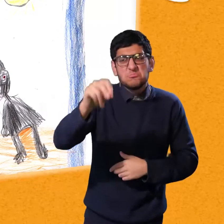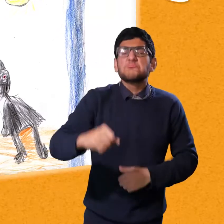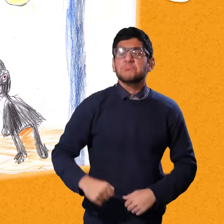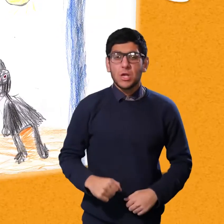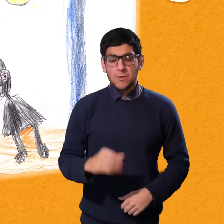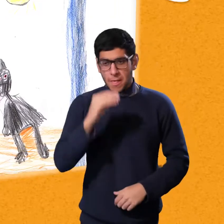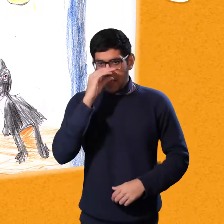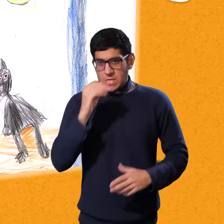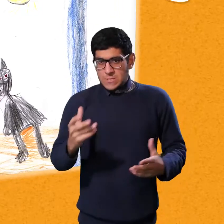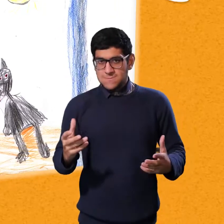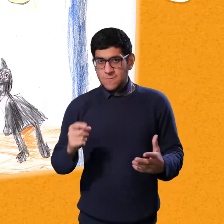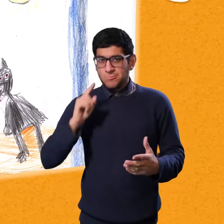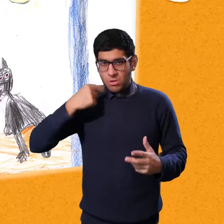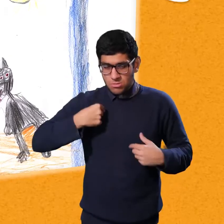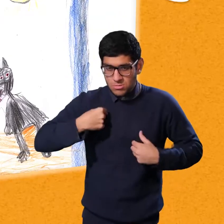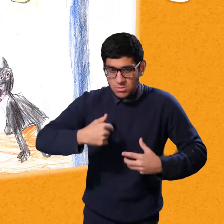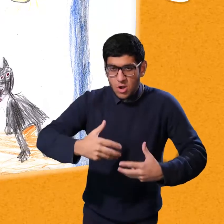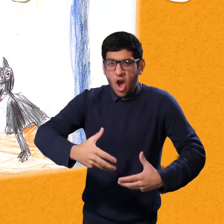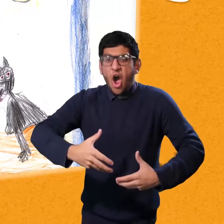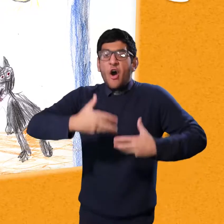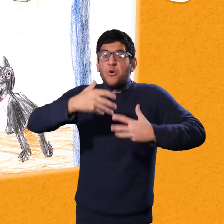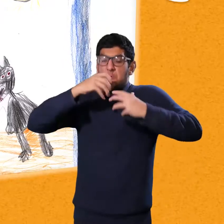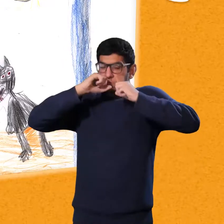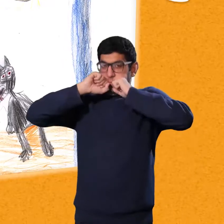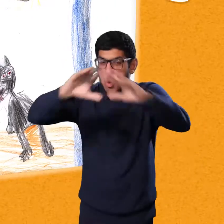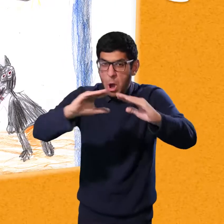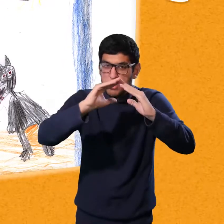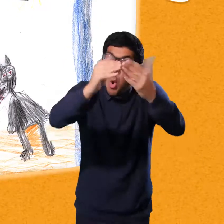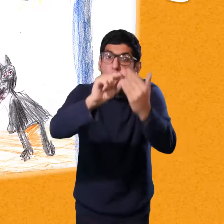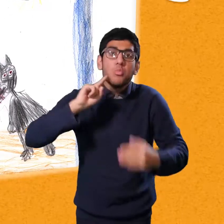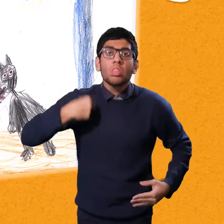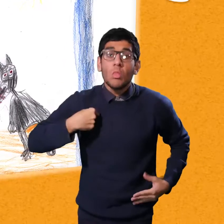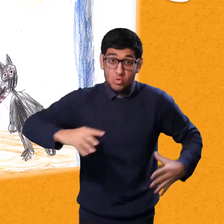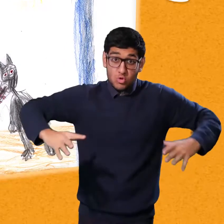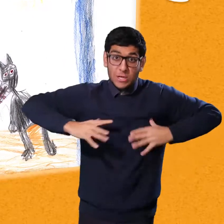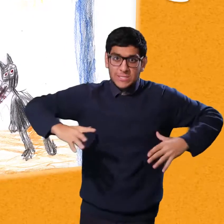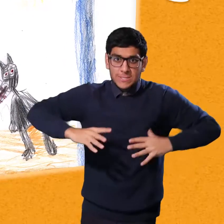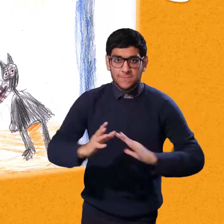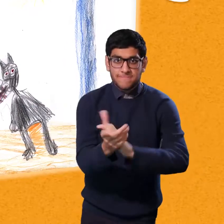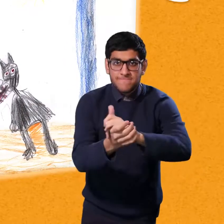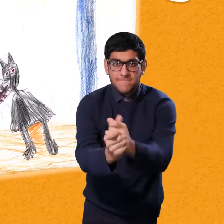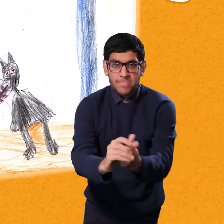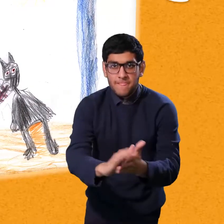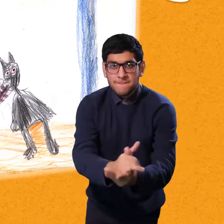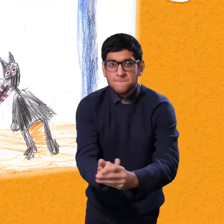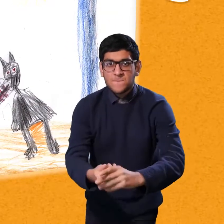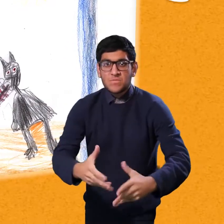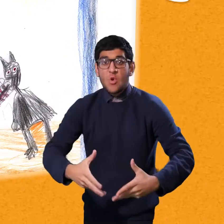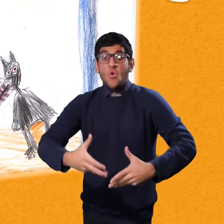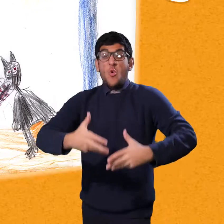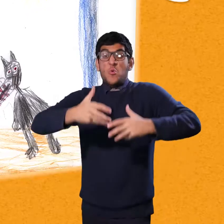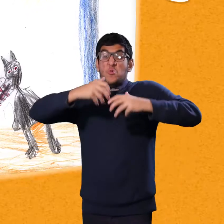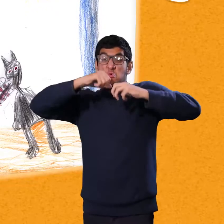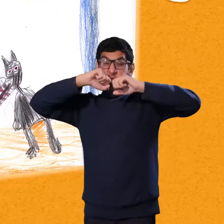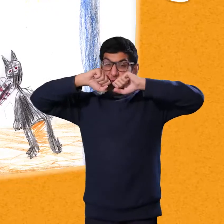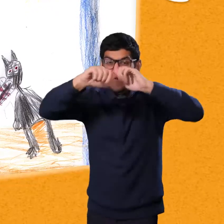chinny chin chin. No. And the wolf said, I'll huff and I'll puff and I'll blow your house down. Are you ready?